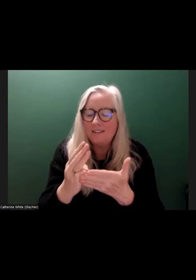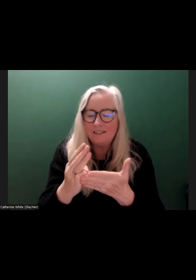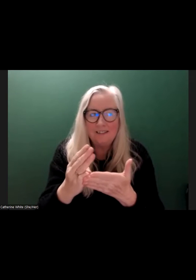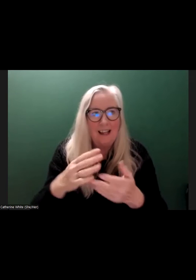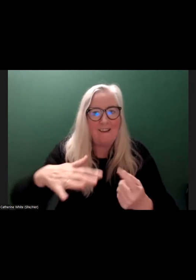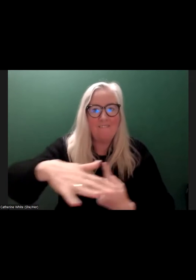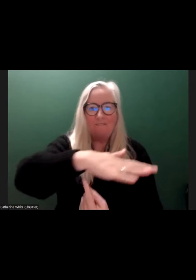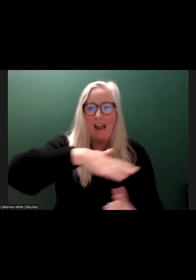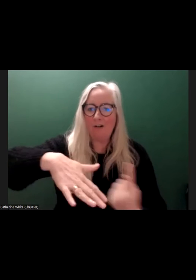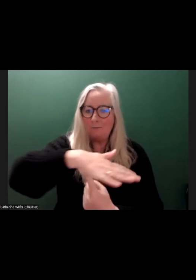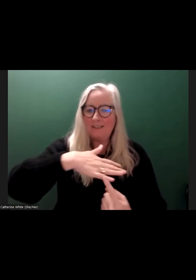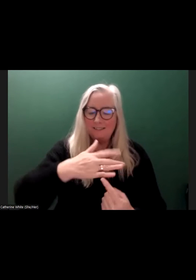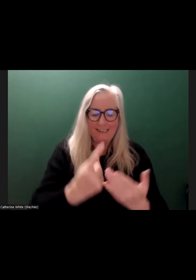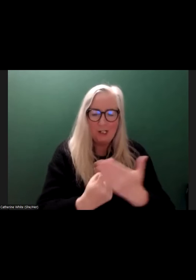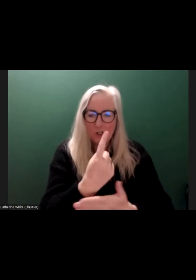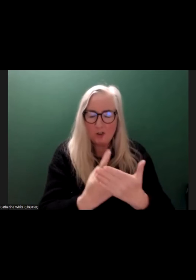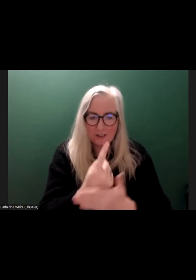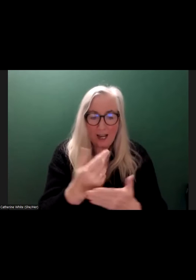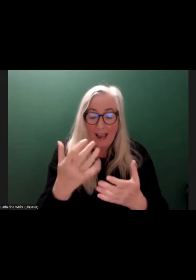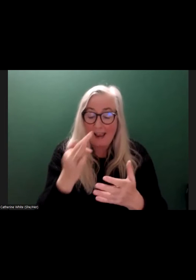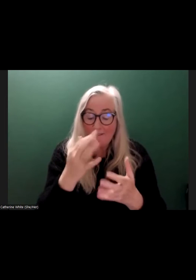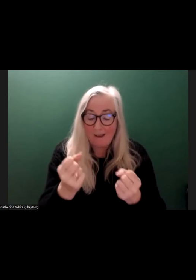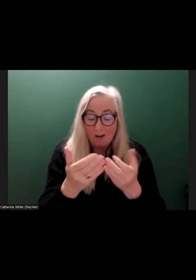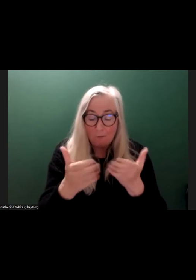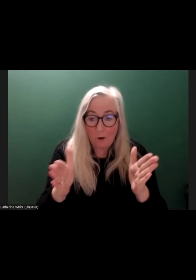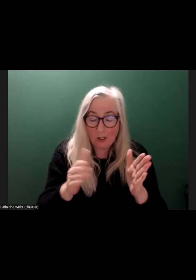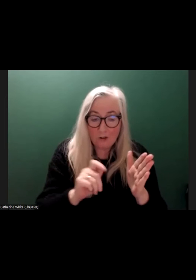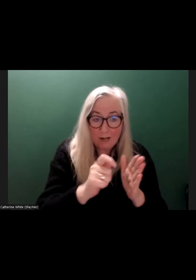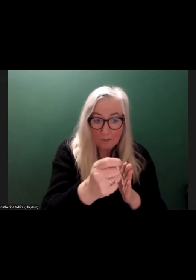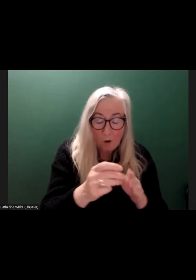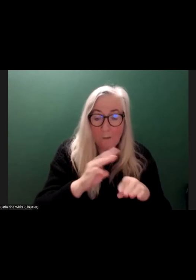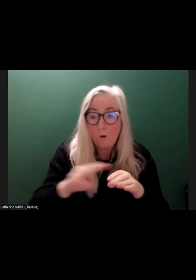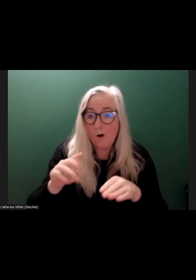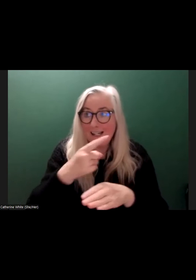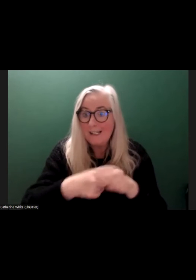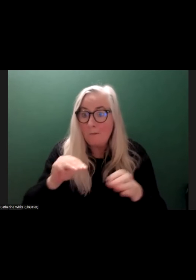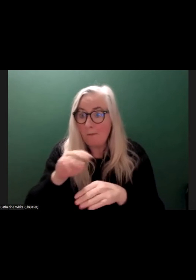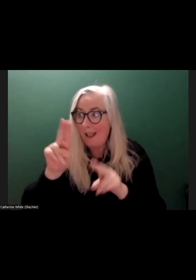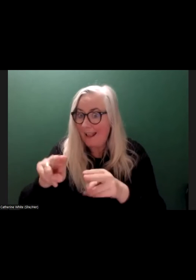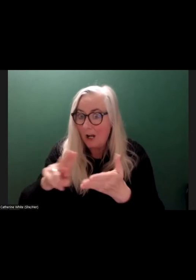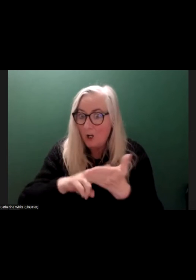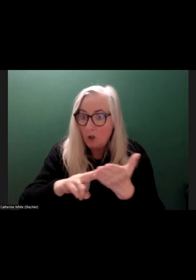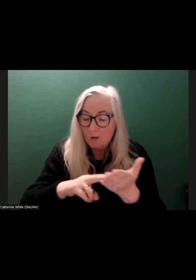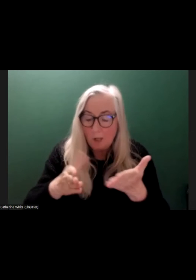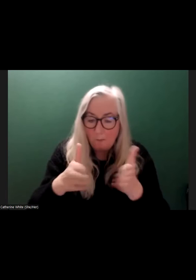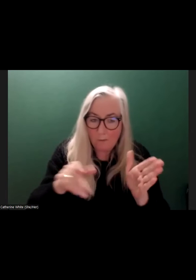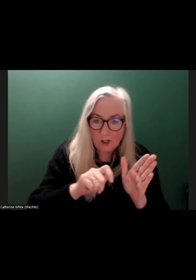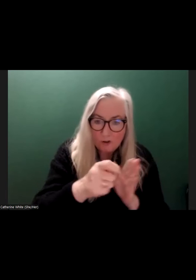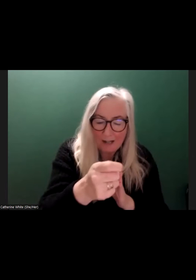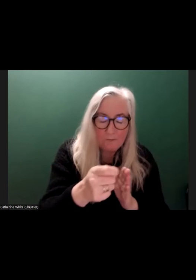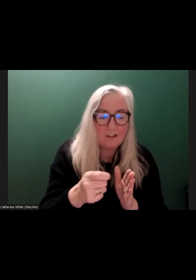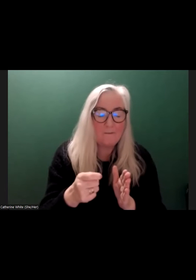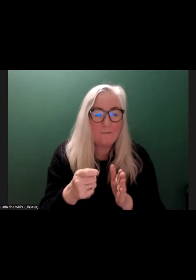piece. We get better public transport, more disabled people. We have to use public transport. There's a very few